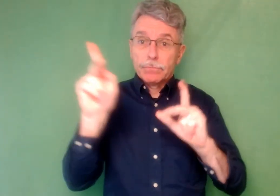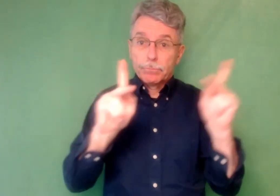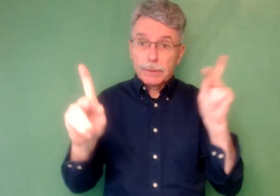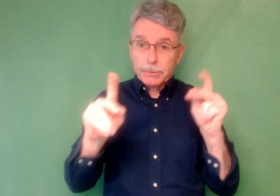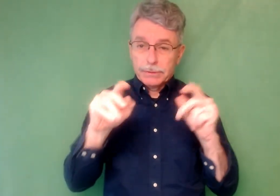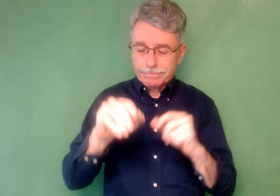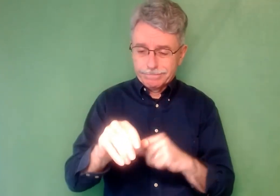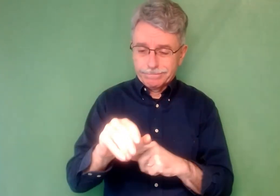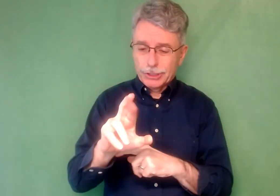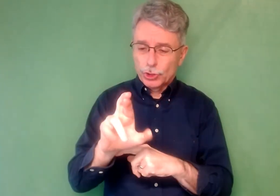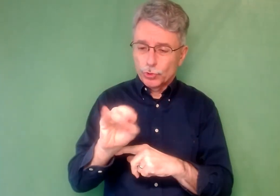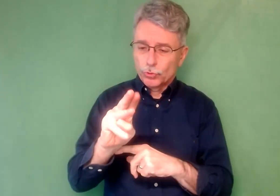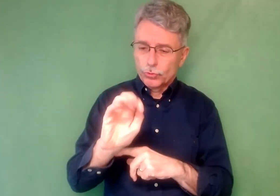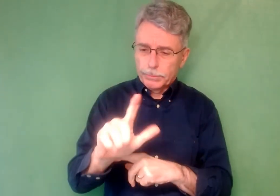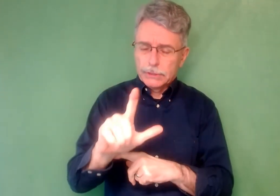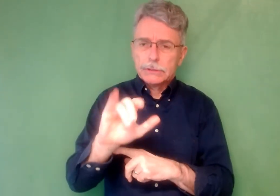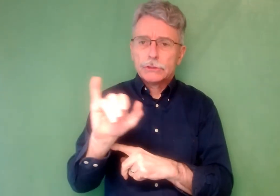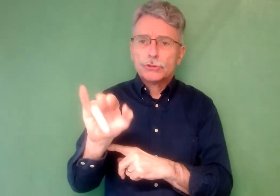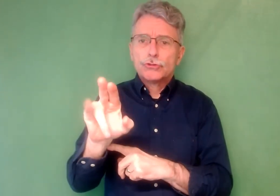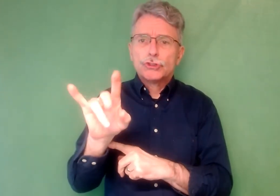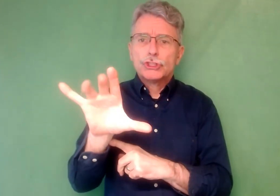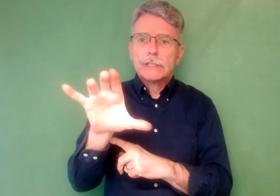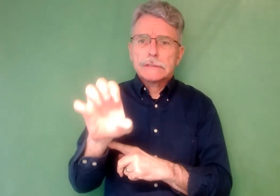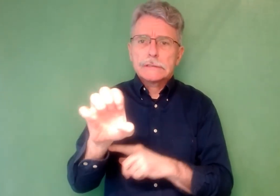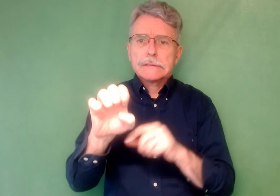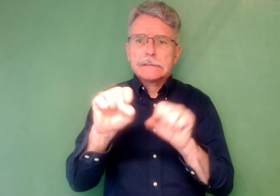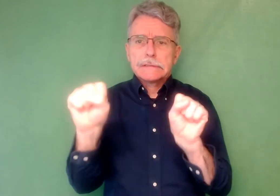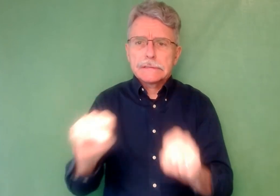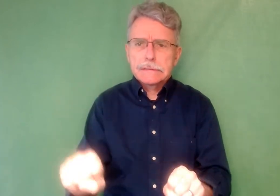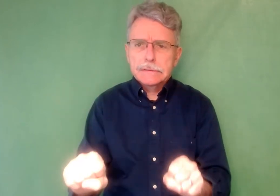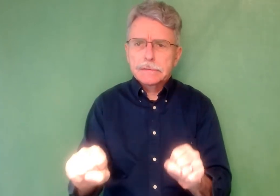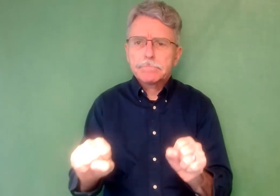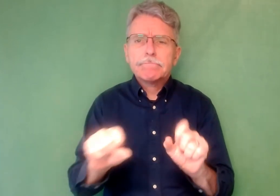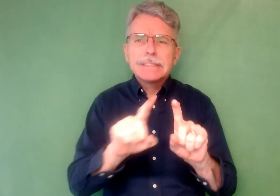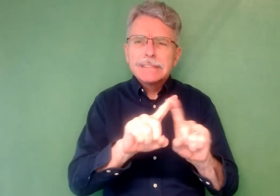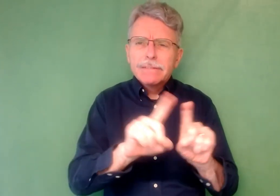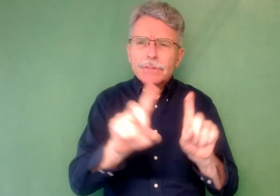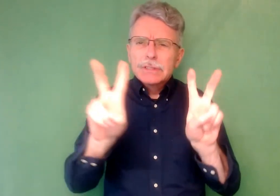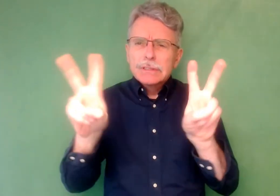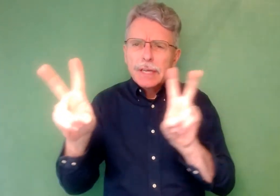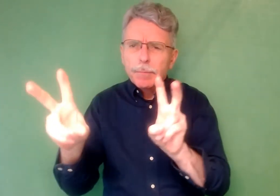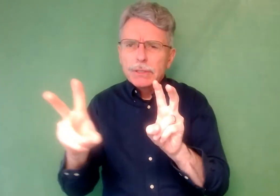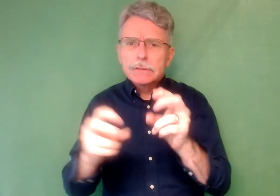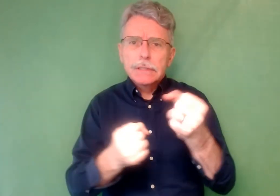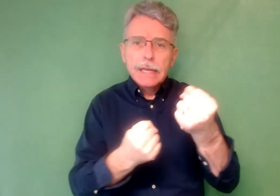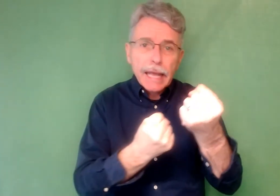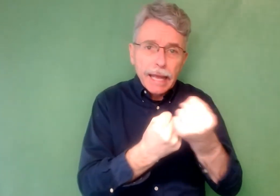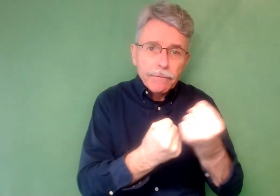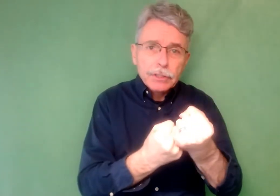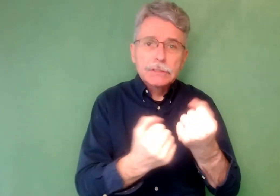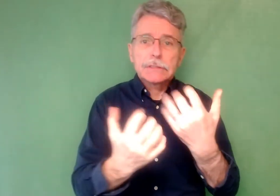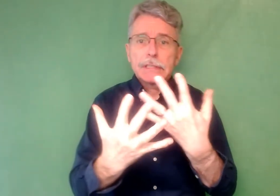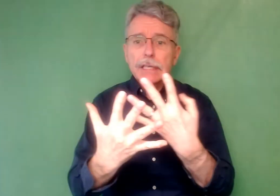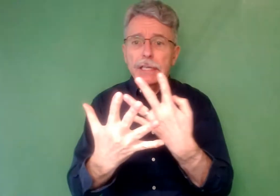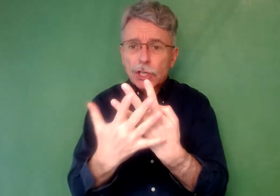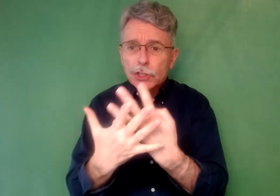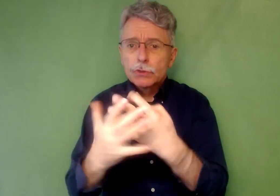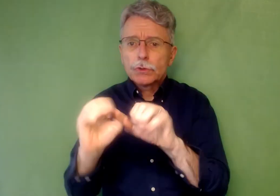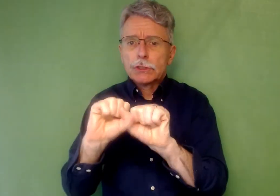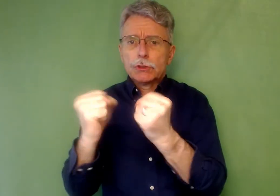Their goal is to educate more people on this often neglected topic. The concept for this book evolved because of the urgent